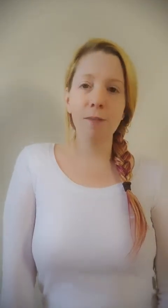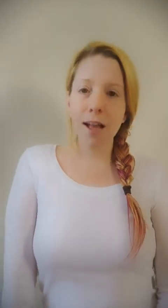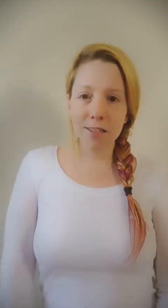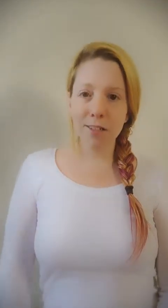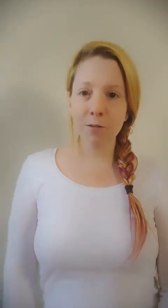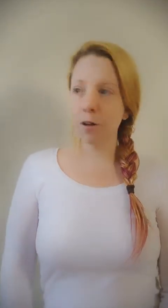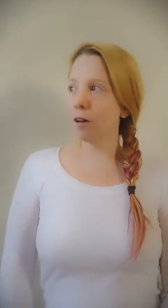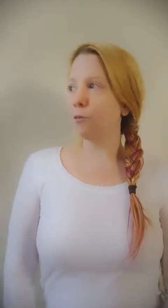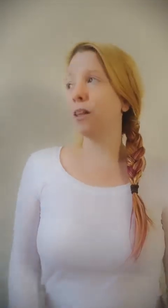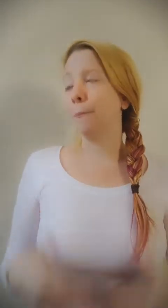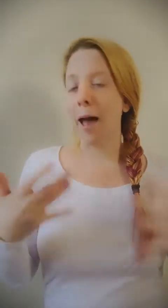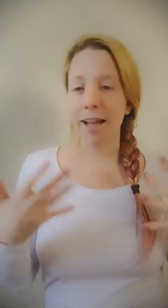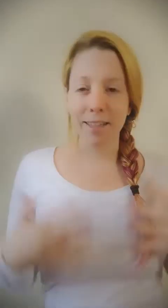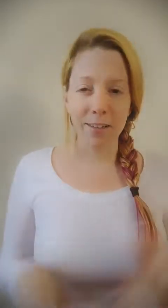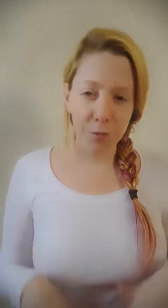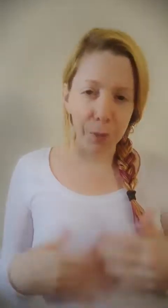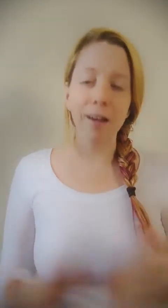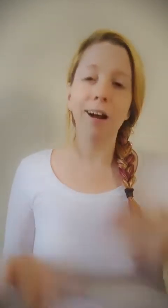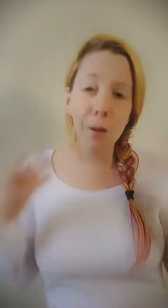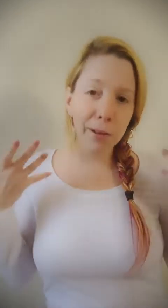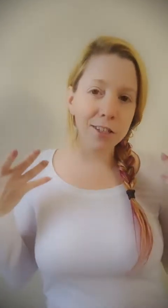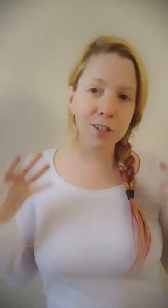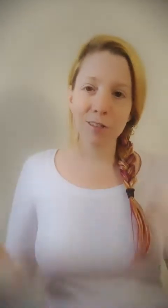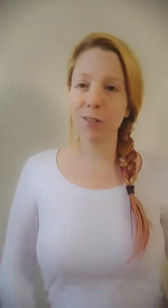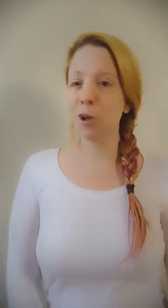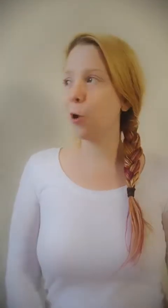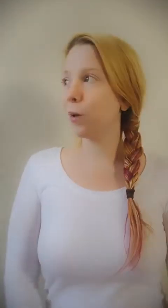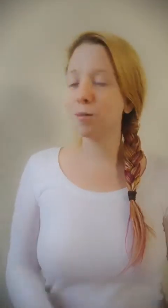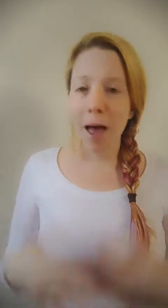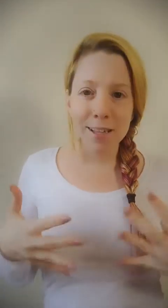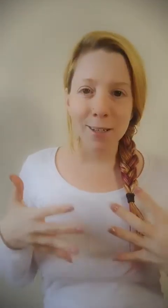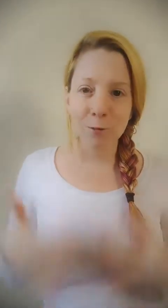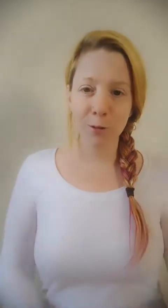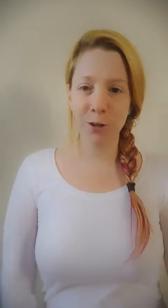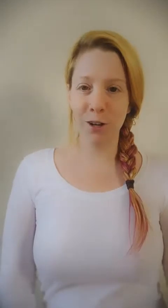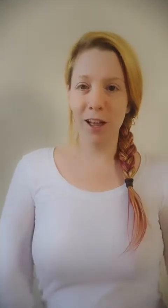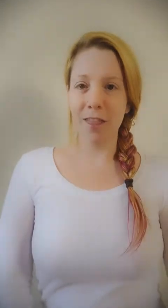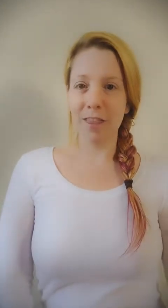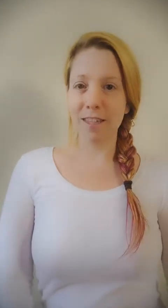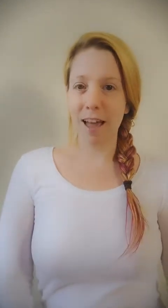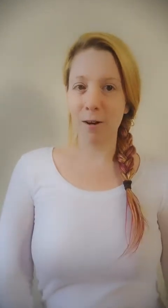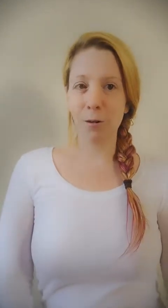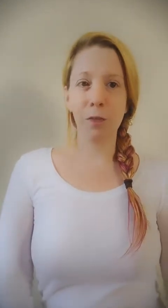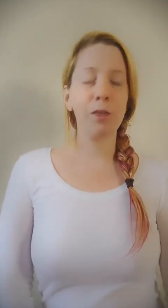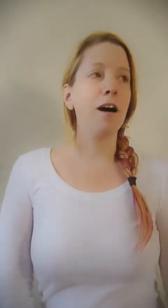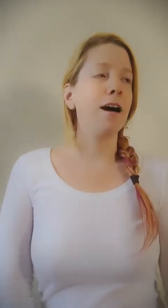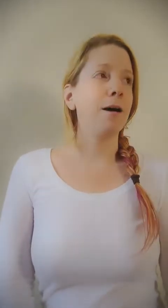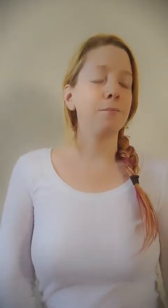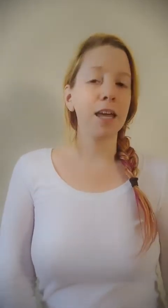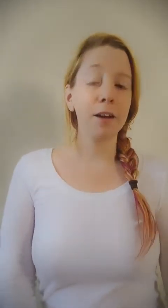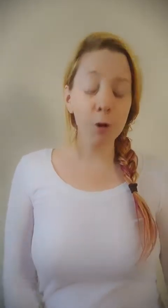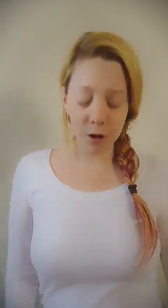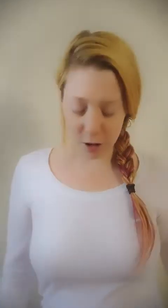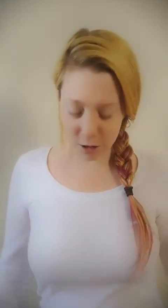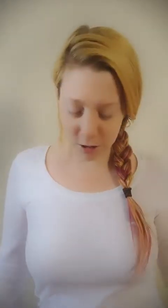massive, not massive, but a couple inches of snow. It's massive for the South. And I wrote an article